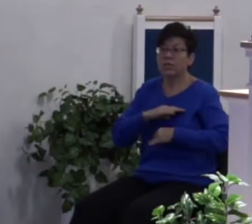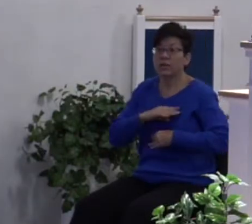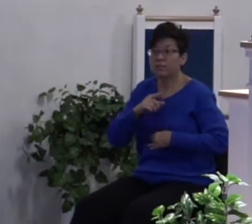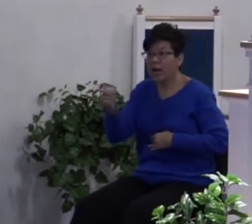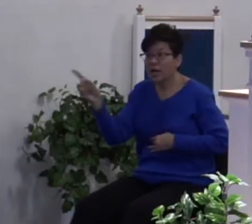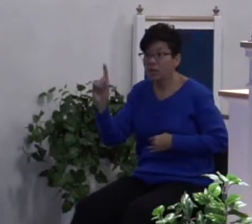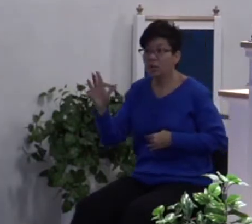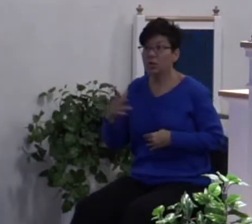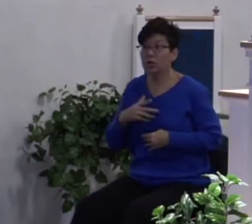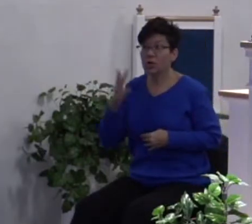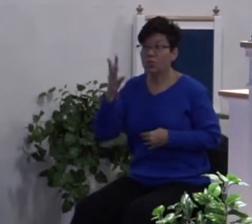Wine.